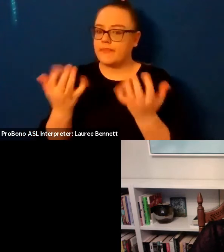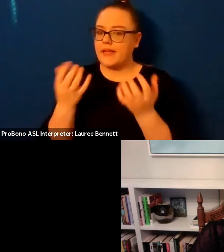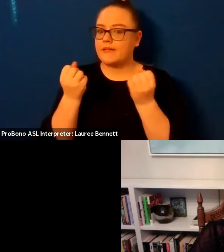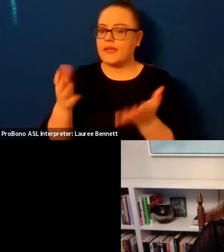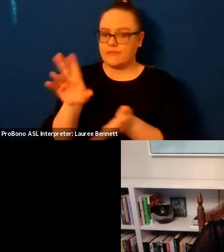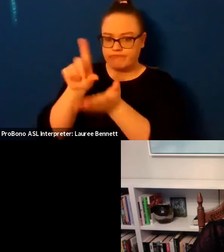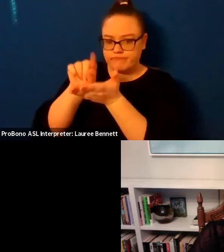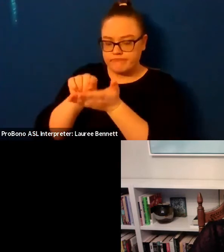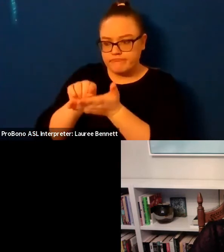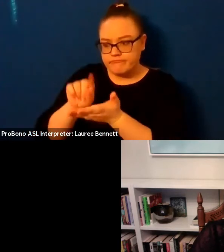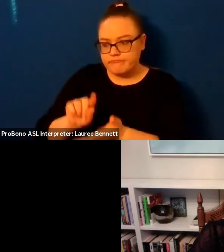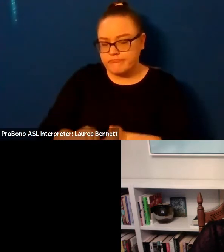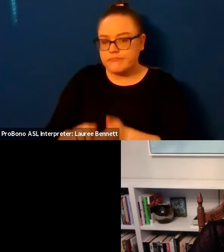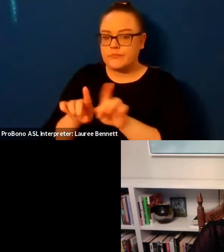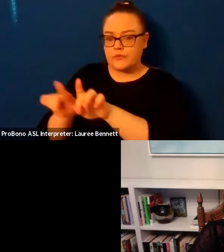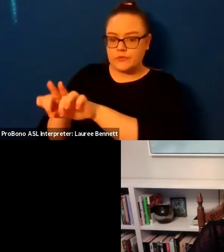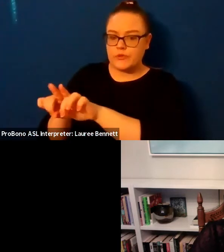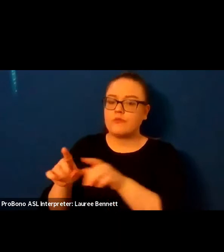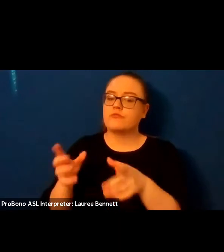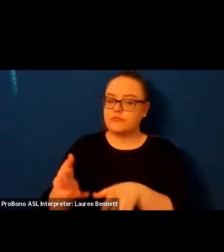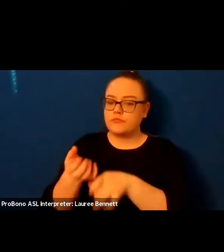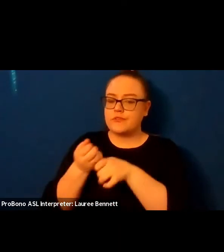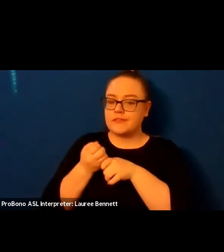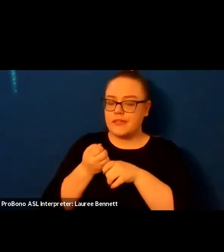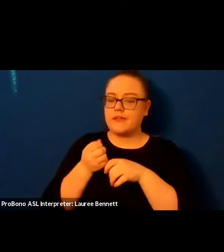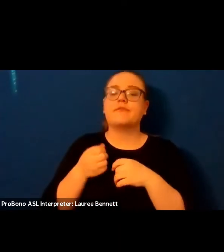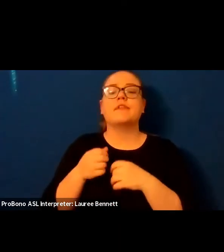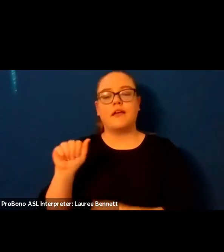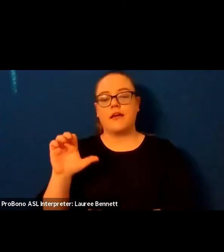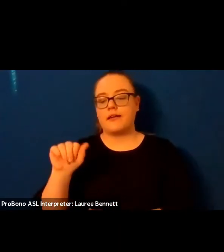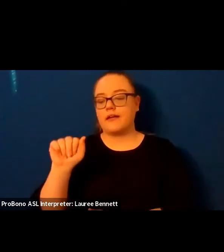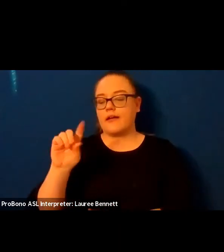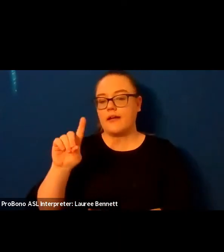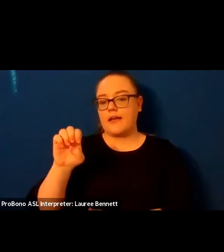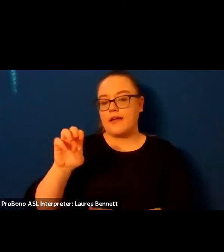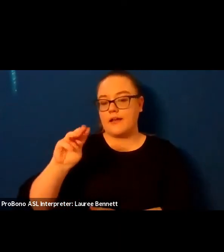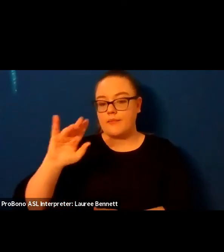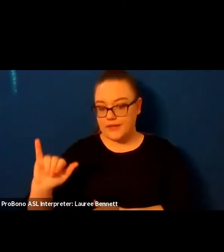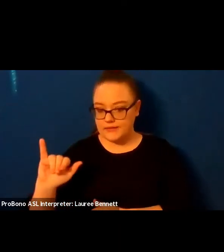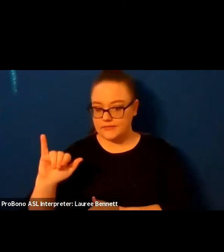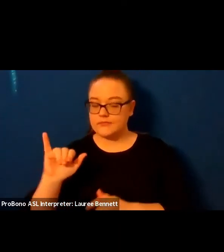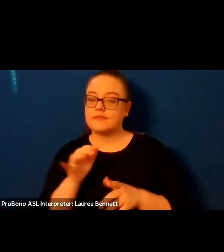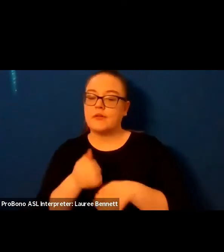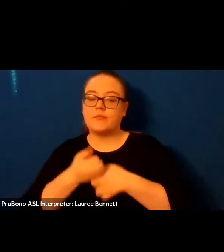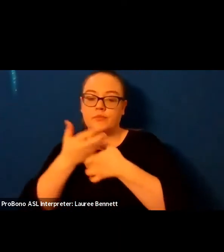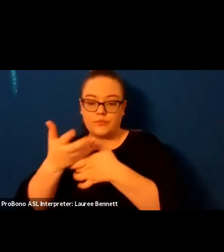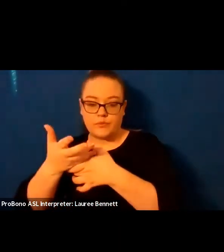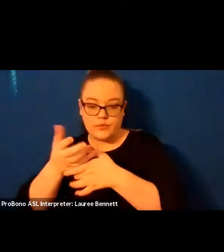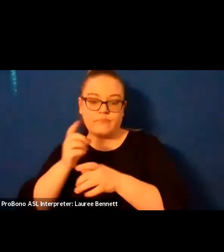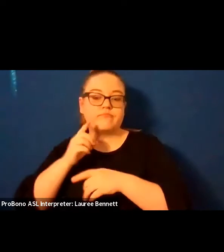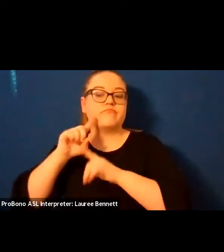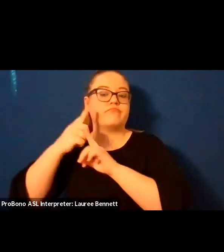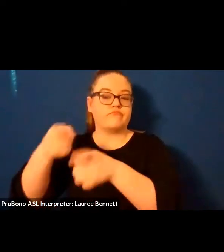publications she has received the academy of american poets prize and the richard g peterson poetry prize from crab orchard review